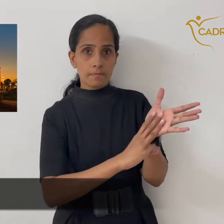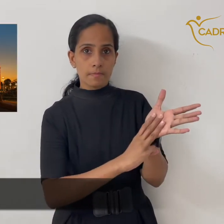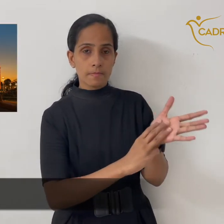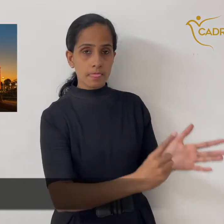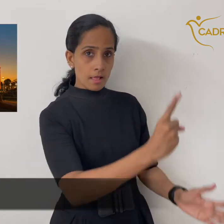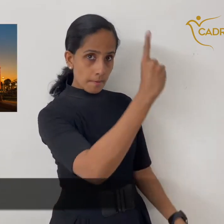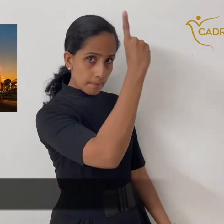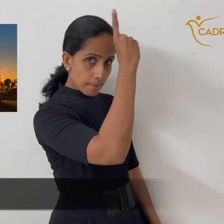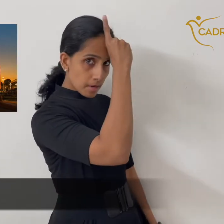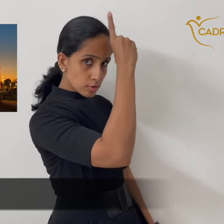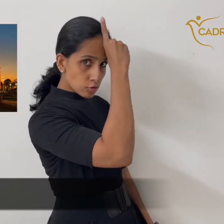Mysuru